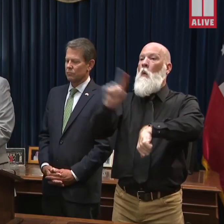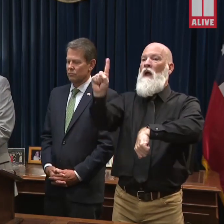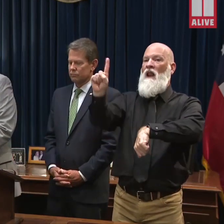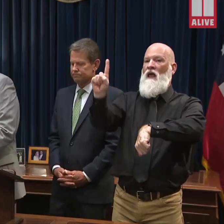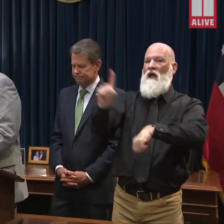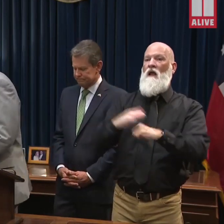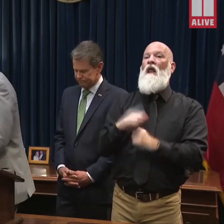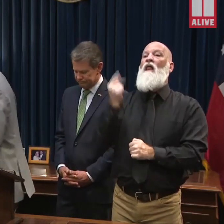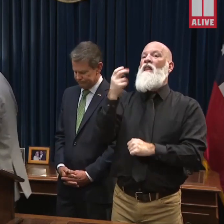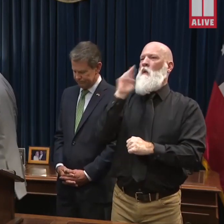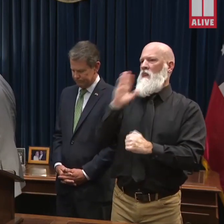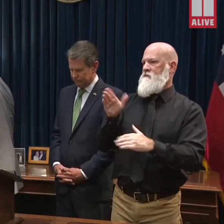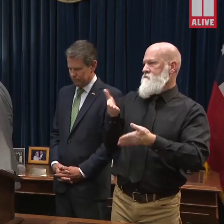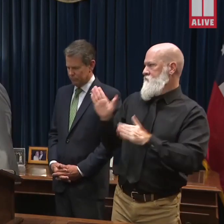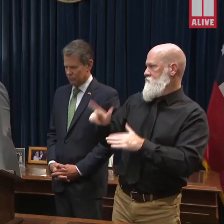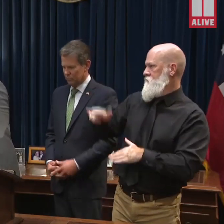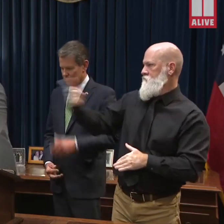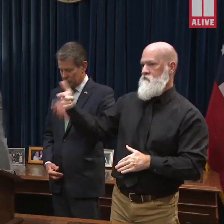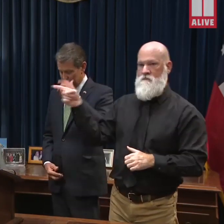King.